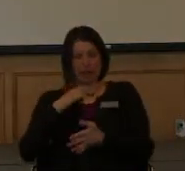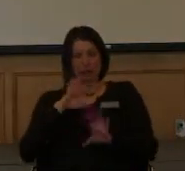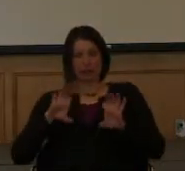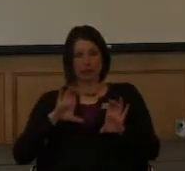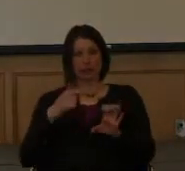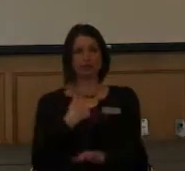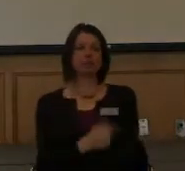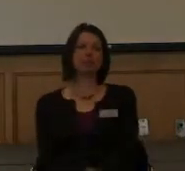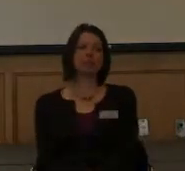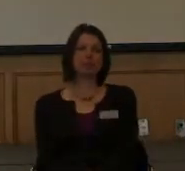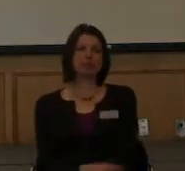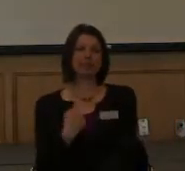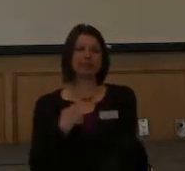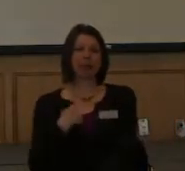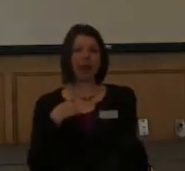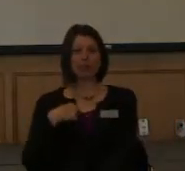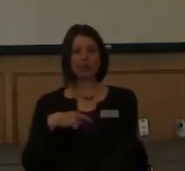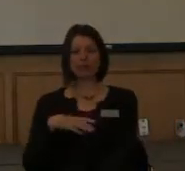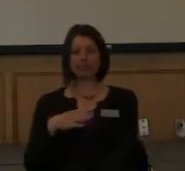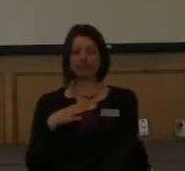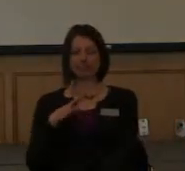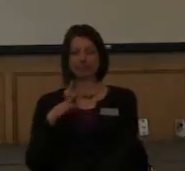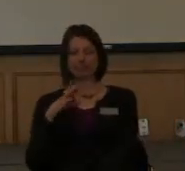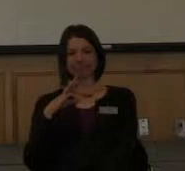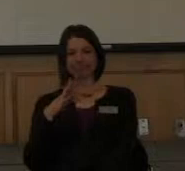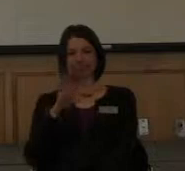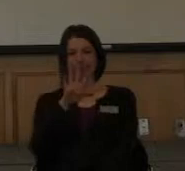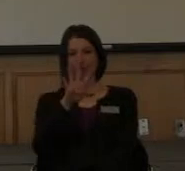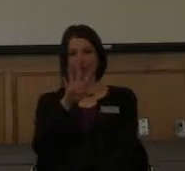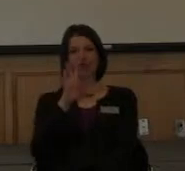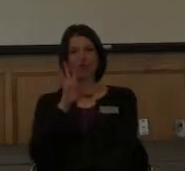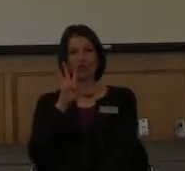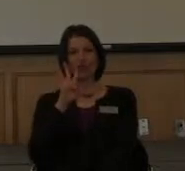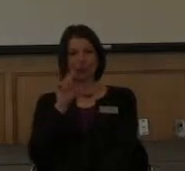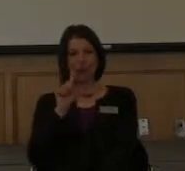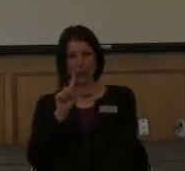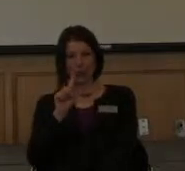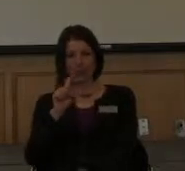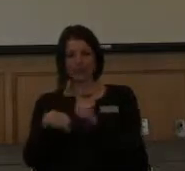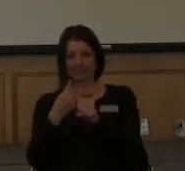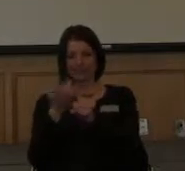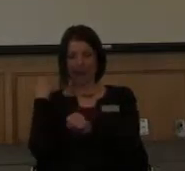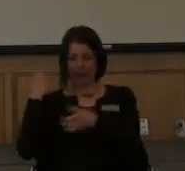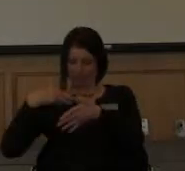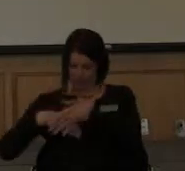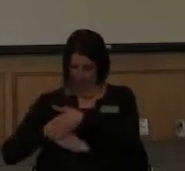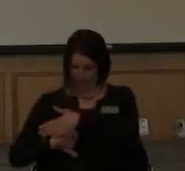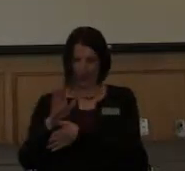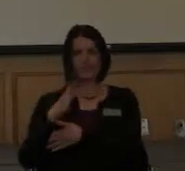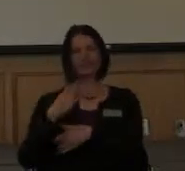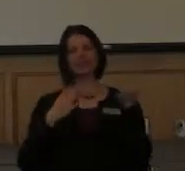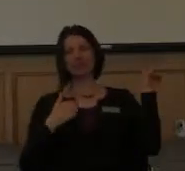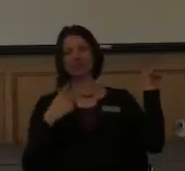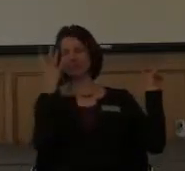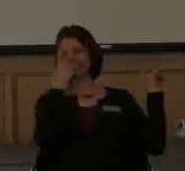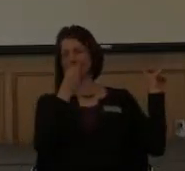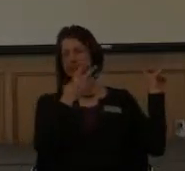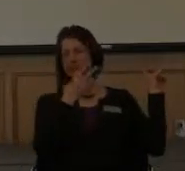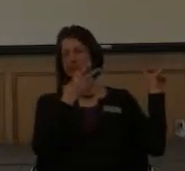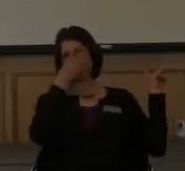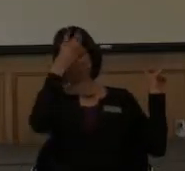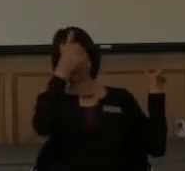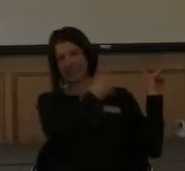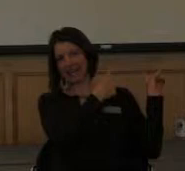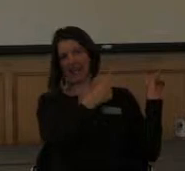I was born 41 years ago to this beautiful couple. My mom is actually here